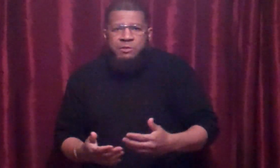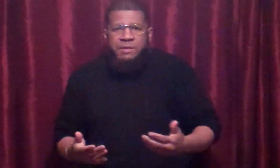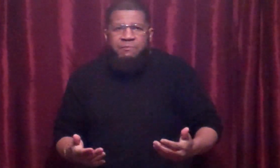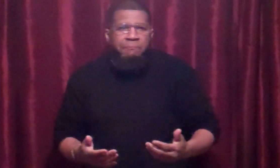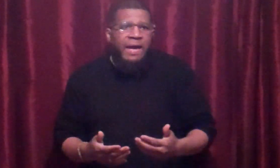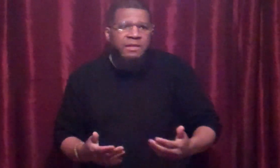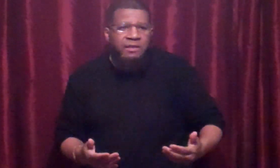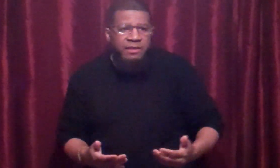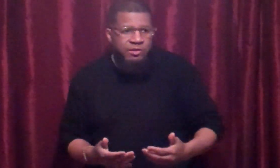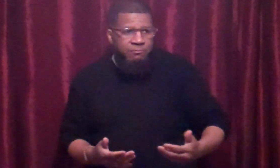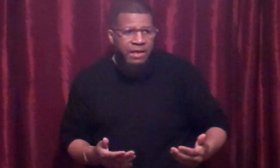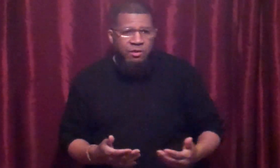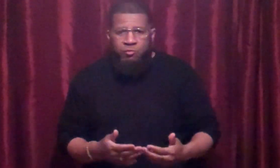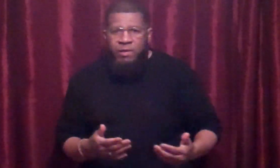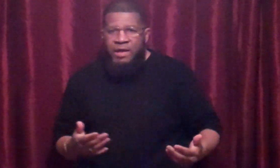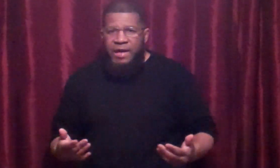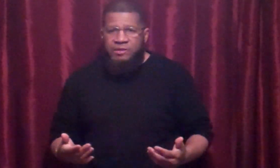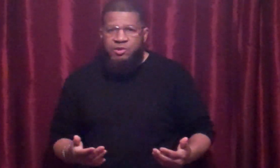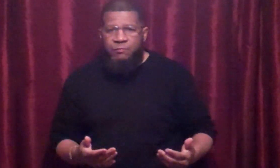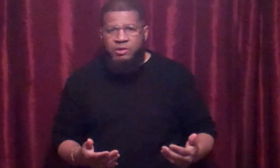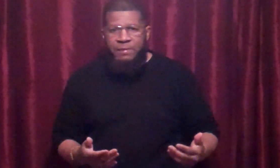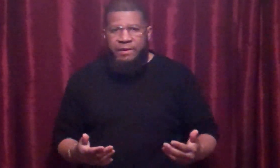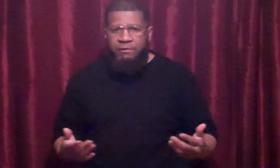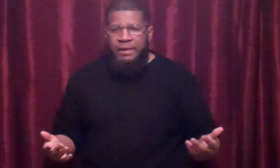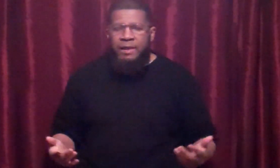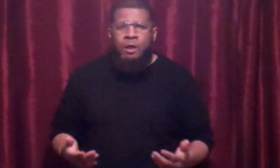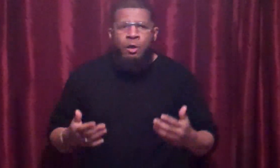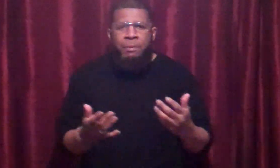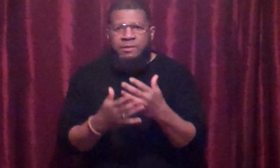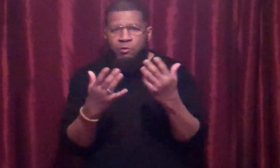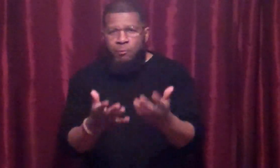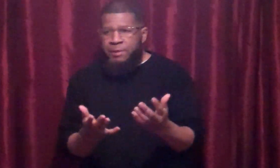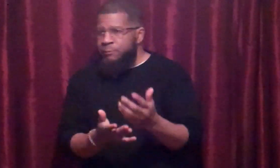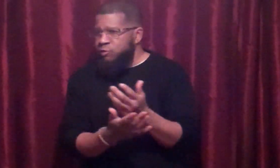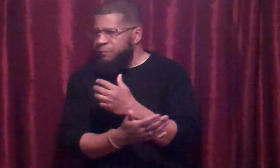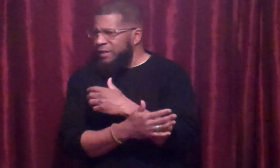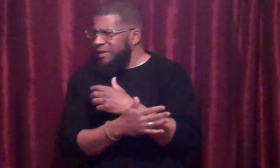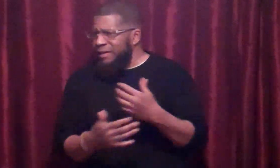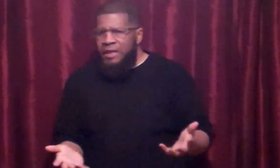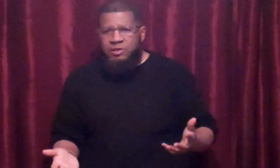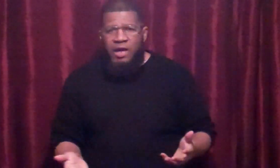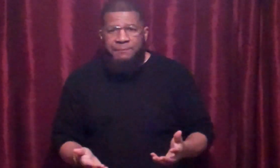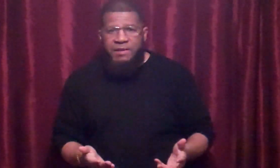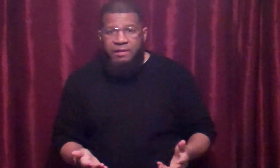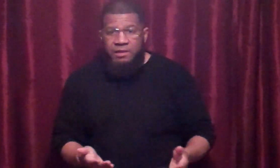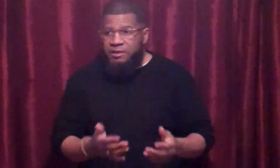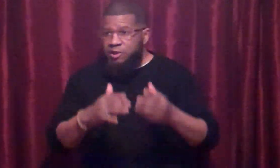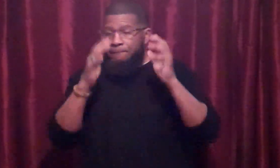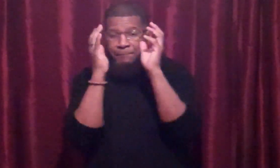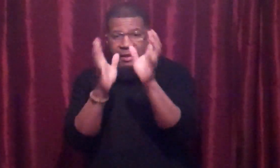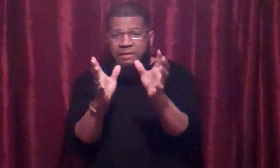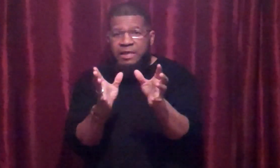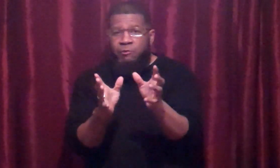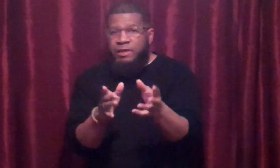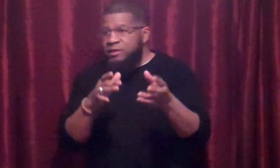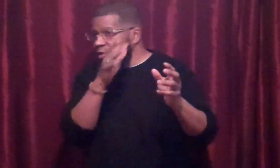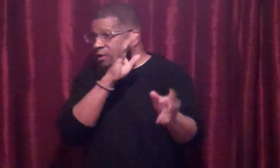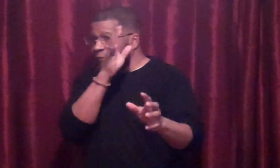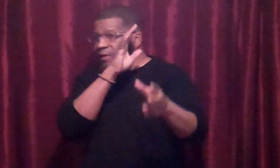spinning back kick against somebody who has a switchblade, okay? But there are people who spend a lot of time kicking and it's a big deal and they just love the